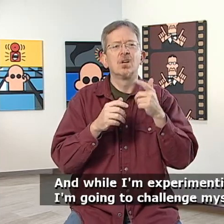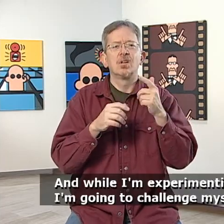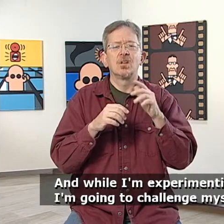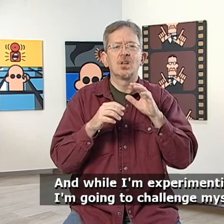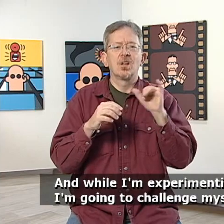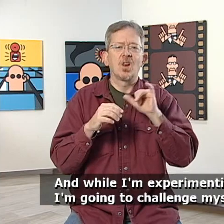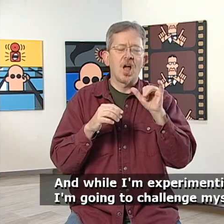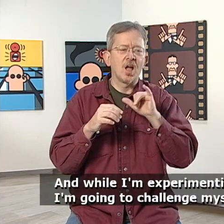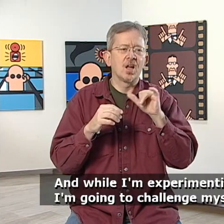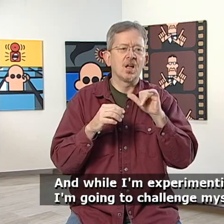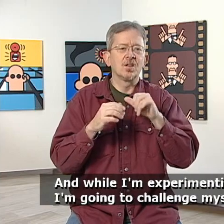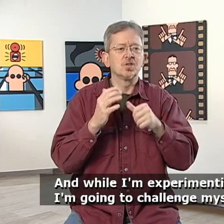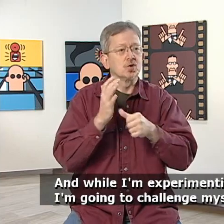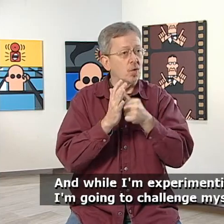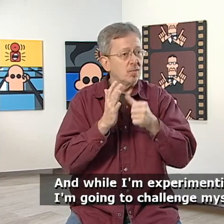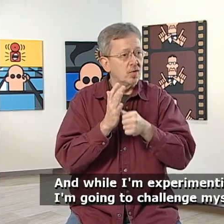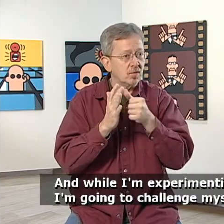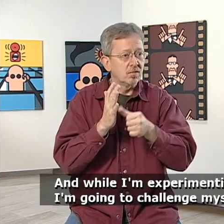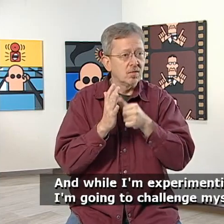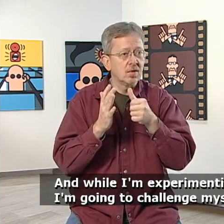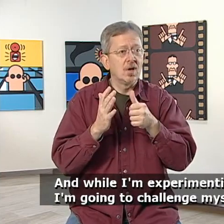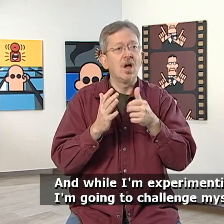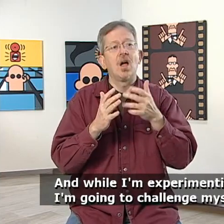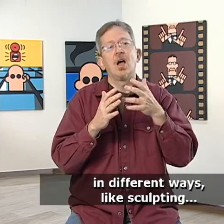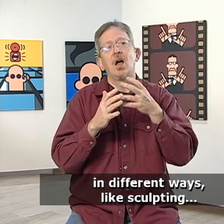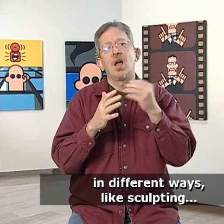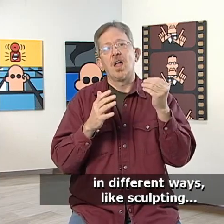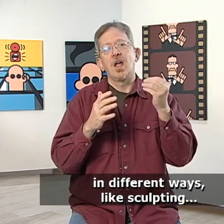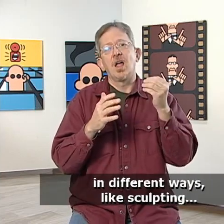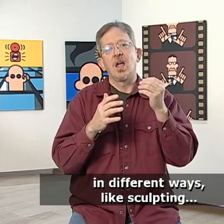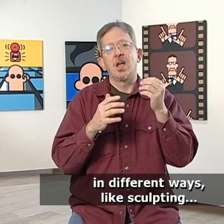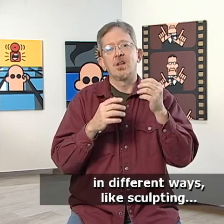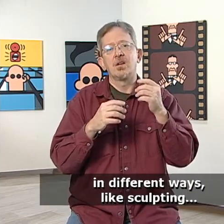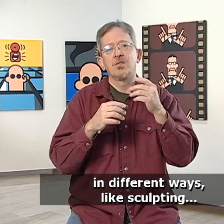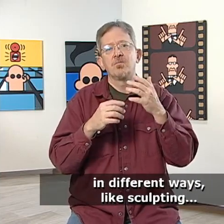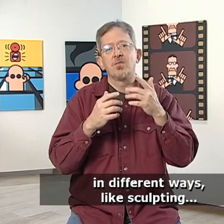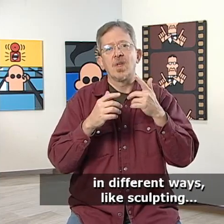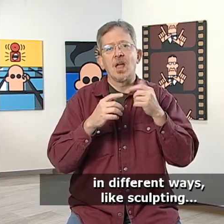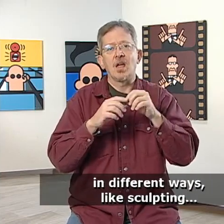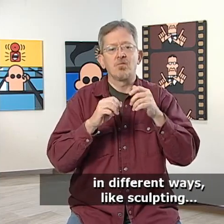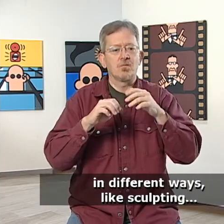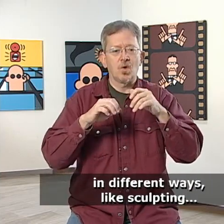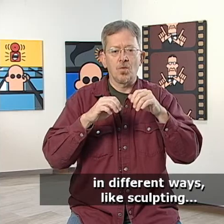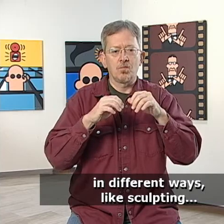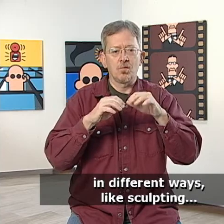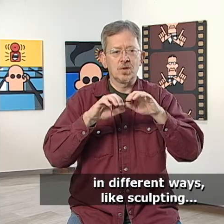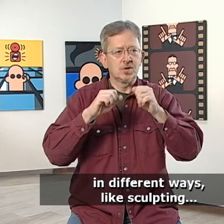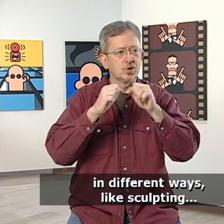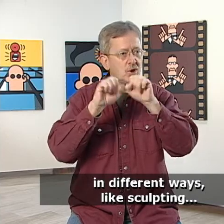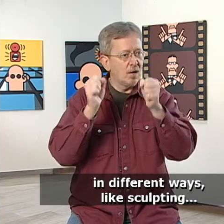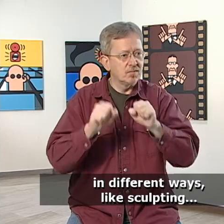And while I'm experimenting, I'm going to challenge myself in different ways, like sculpting and